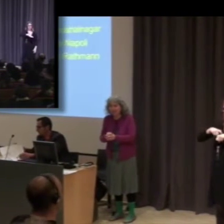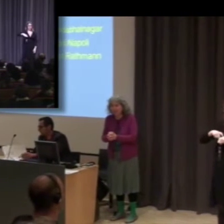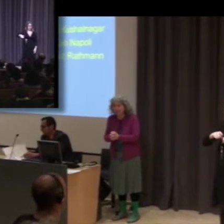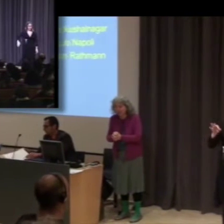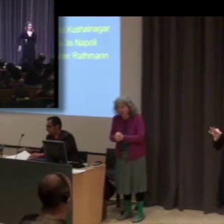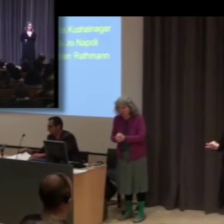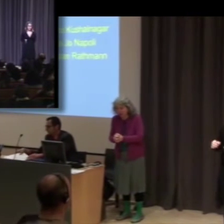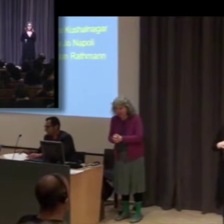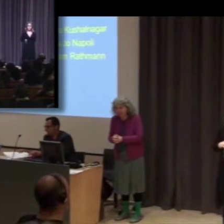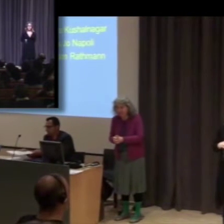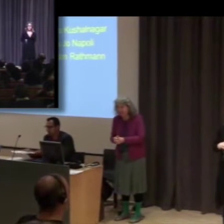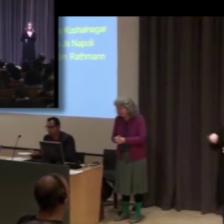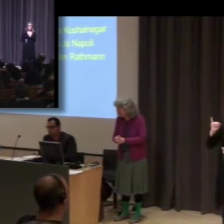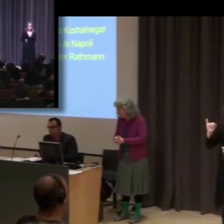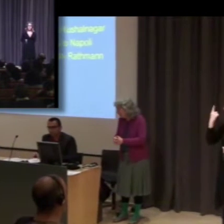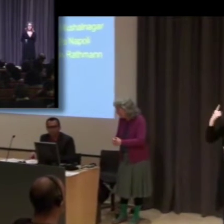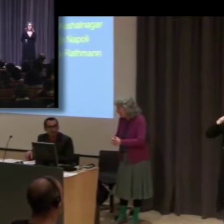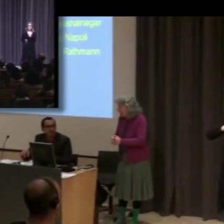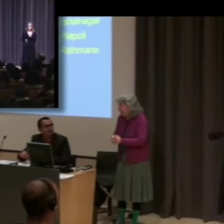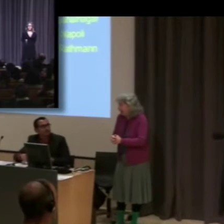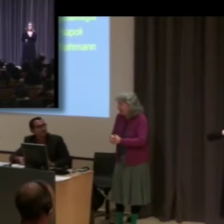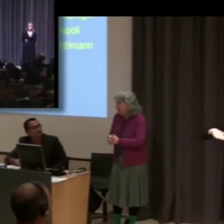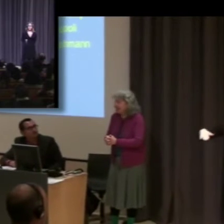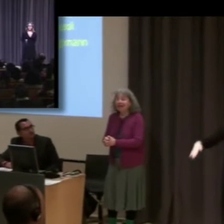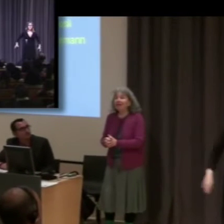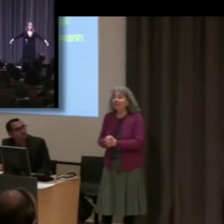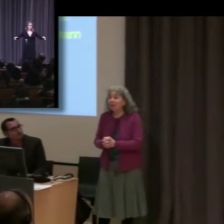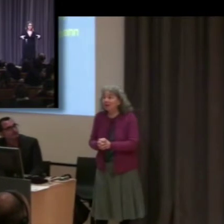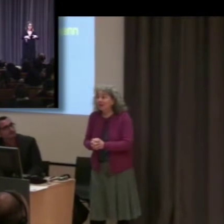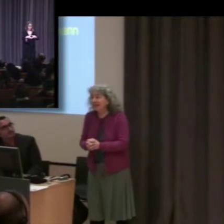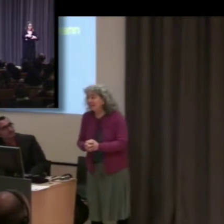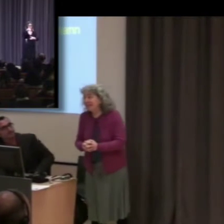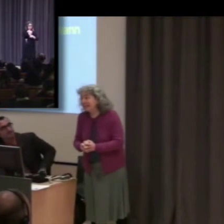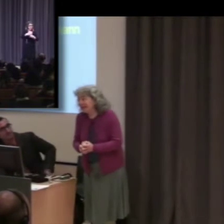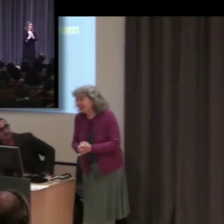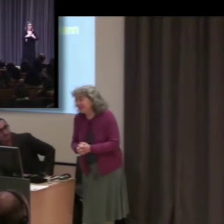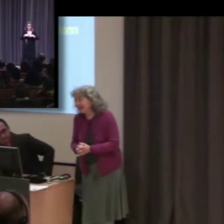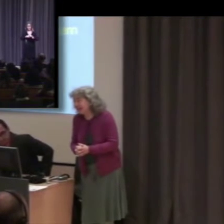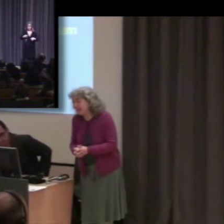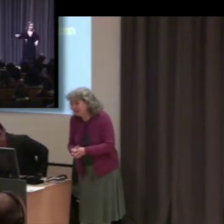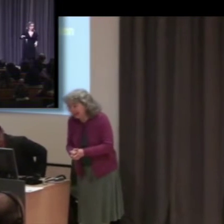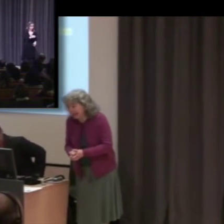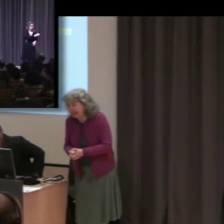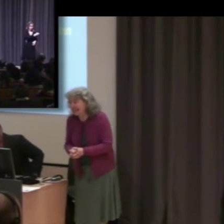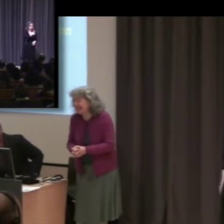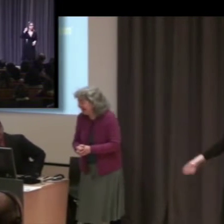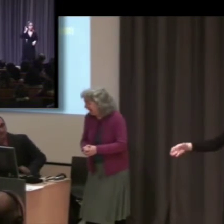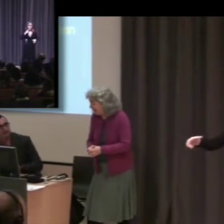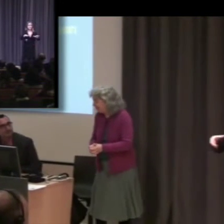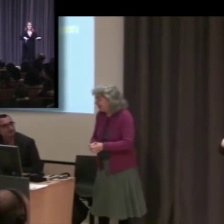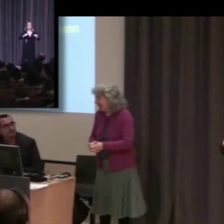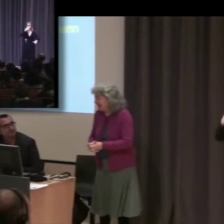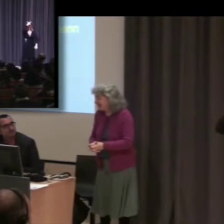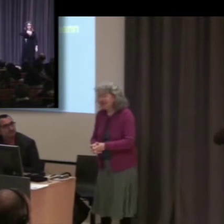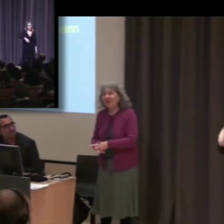And everyone on the team is deaf except me. So it's interesting to be in a